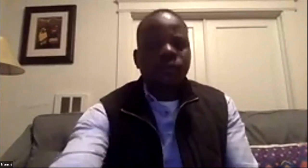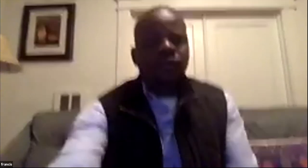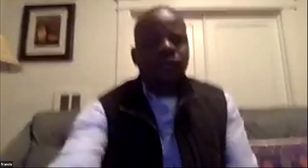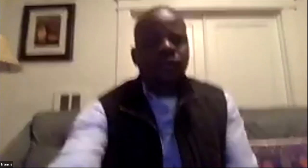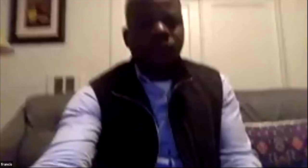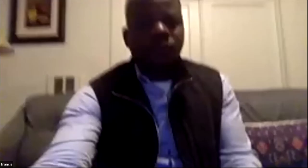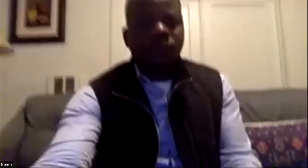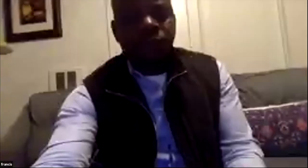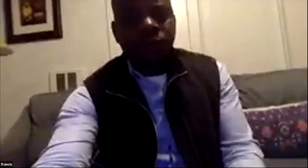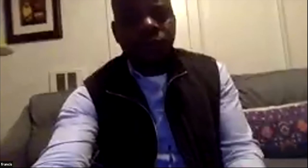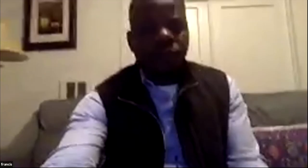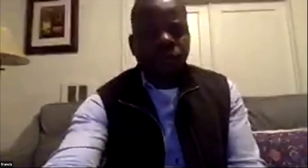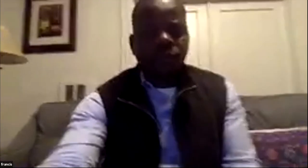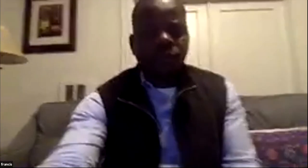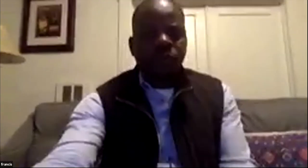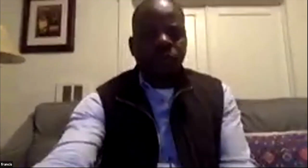10 minutes so you're saying